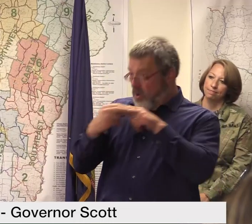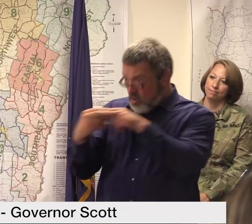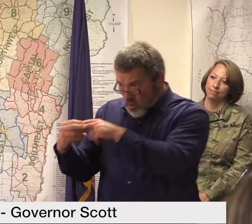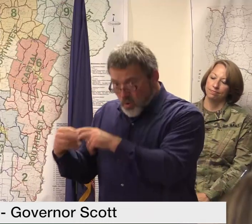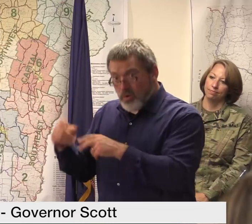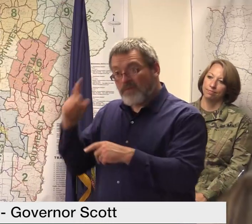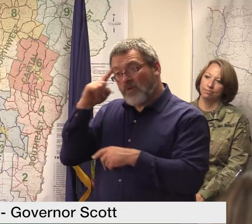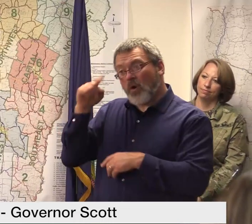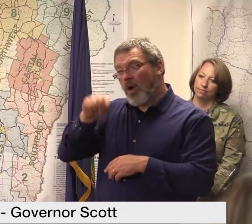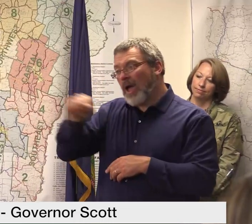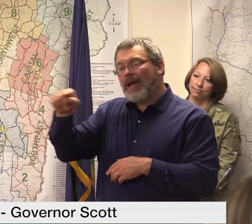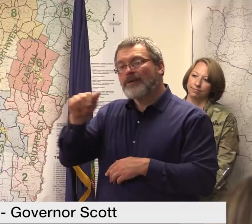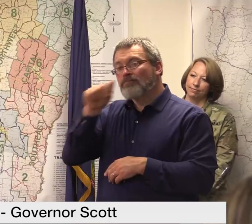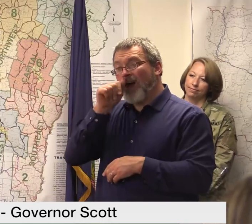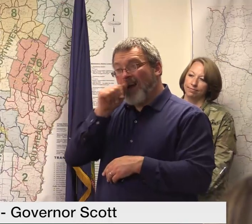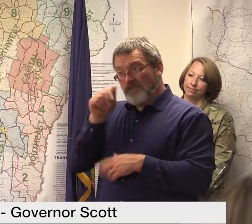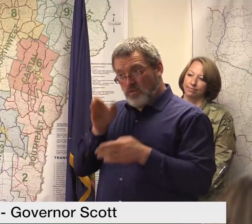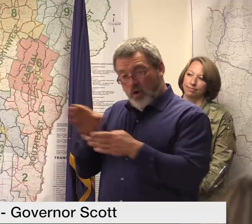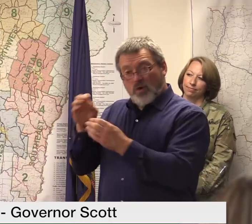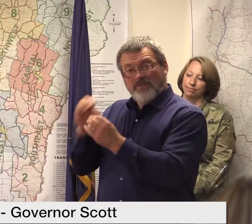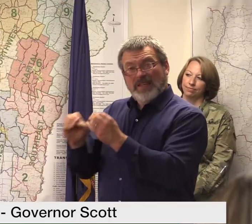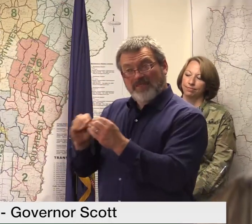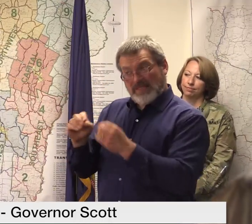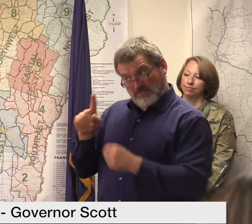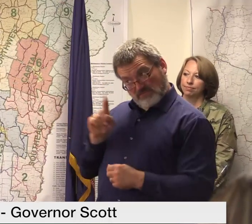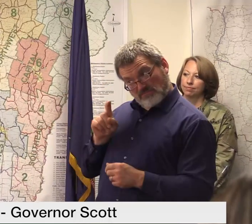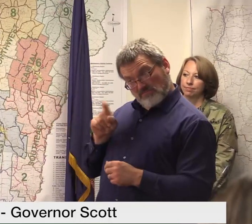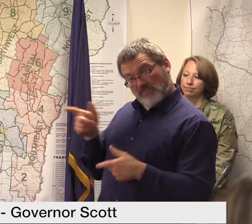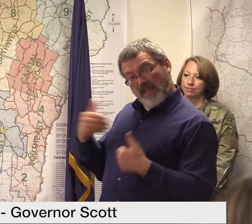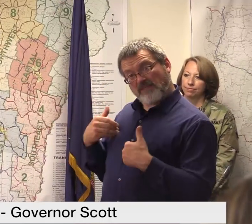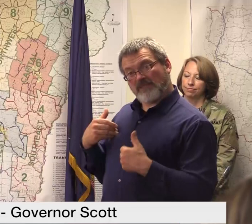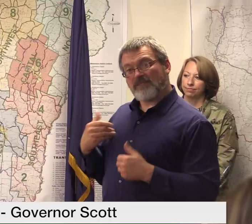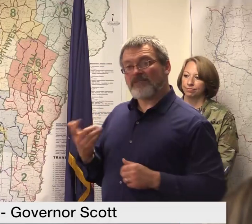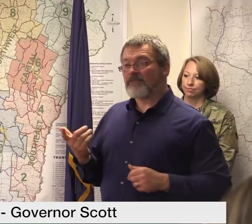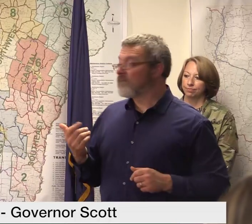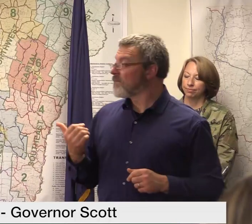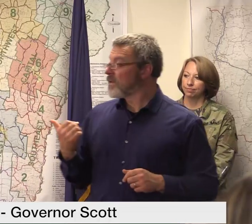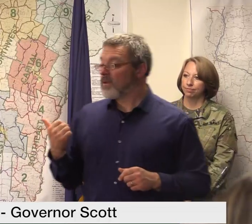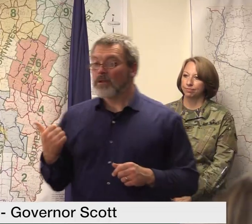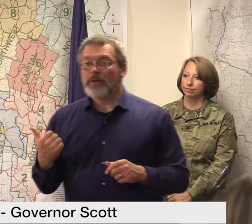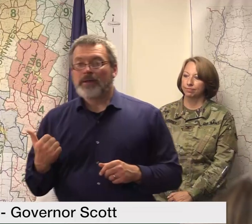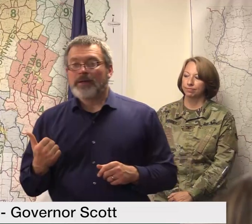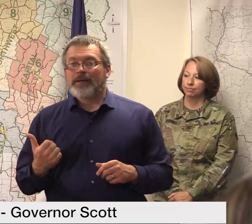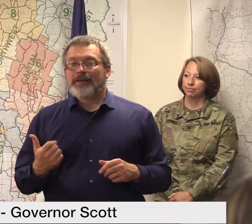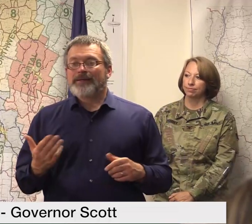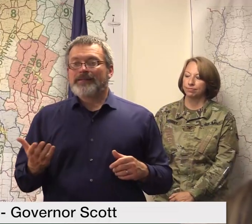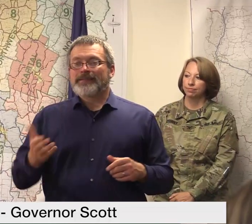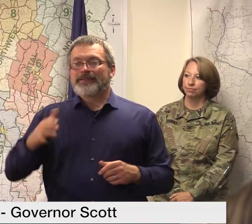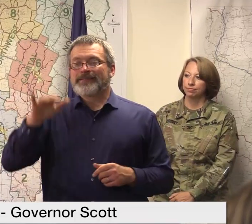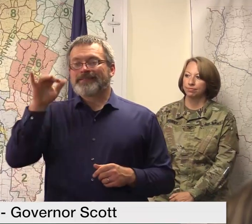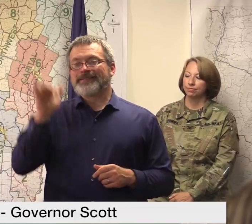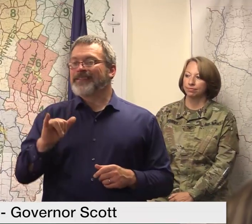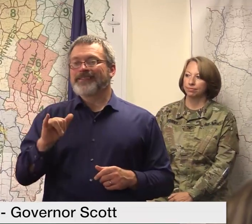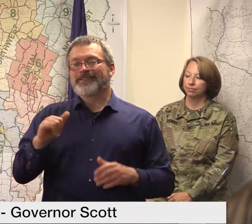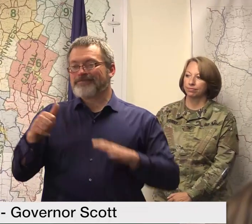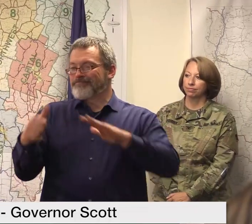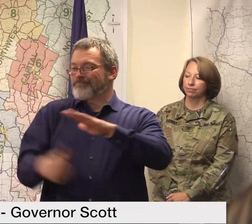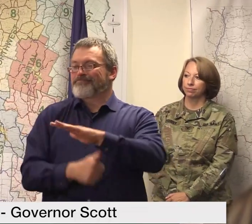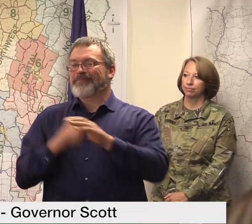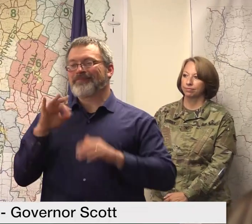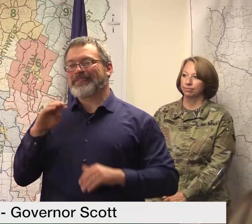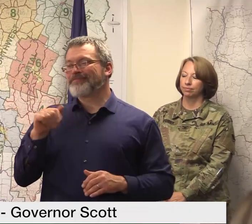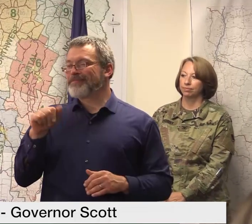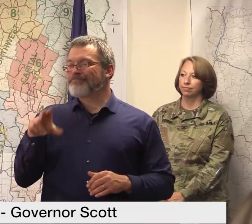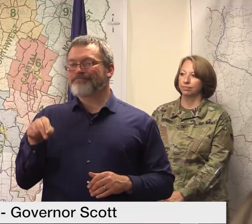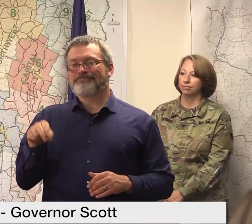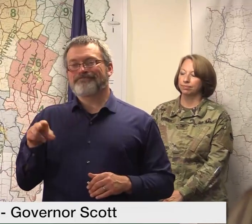for fixing those culverts yeah again that would be over and above what fema covers and it doesn't qualify under